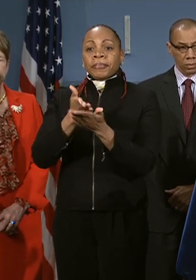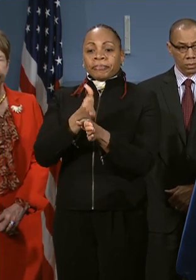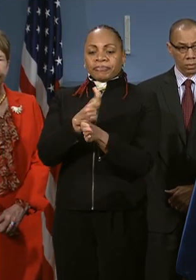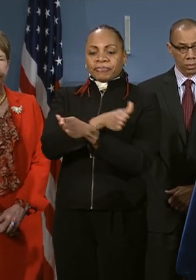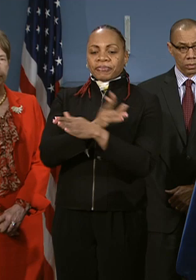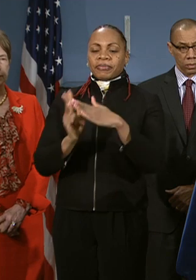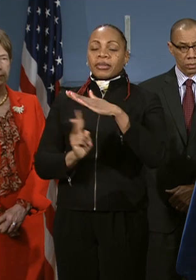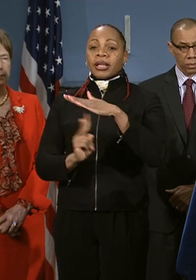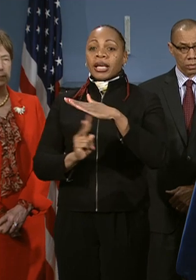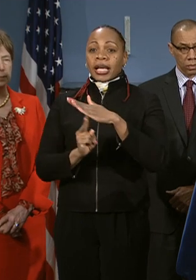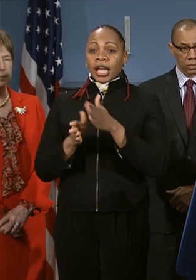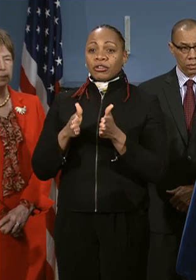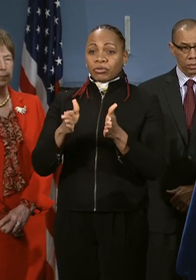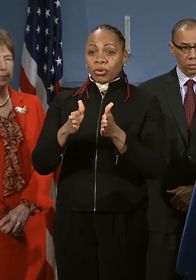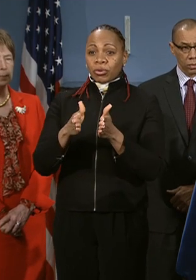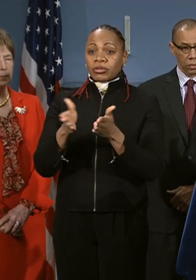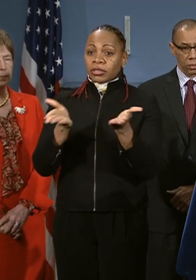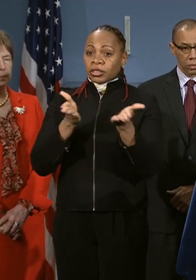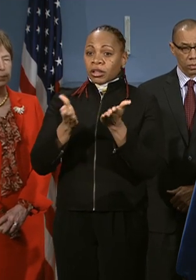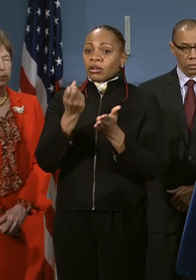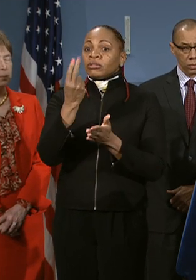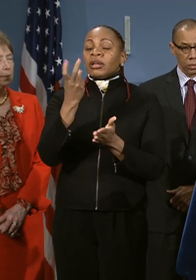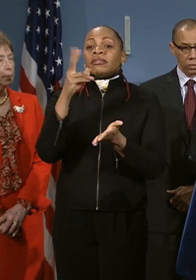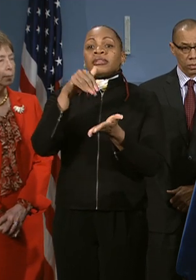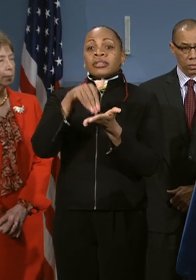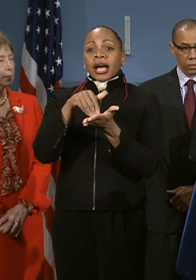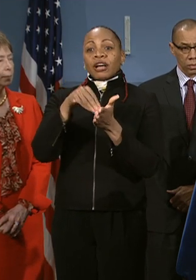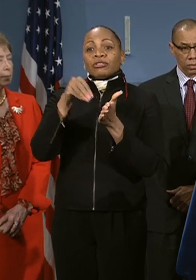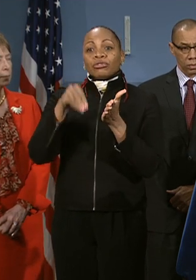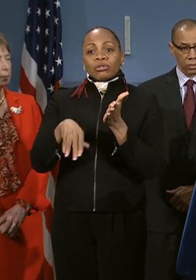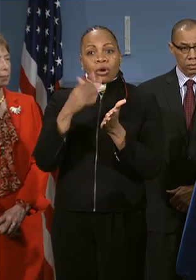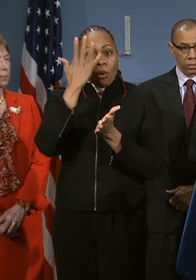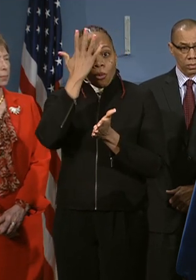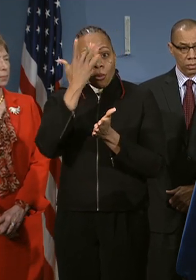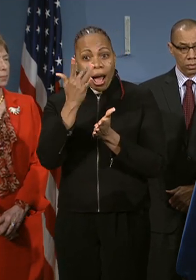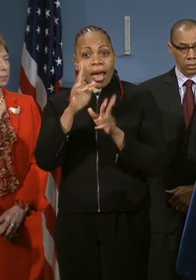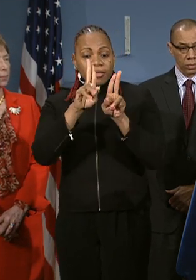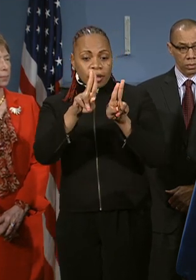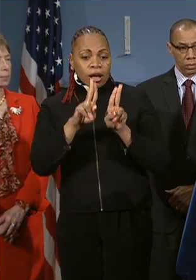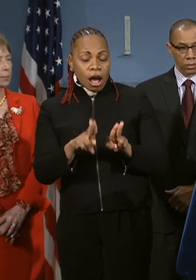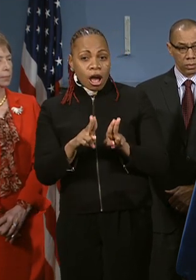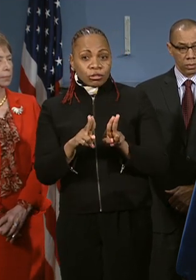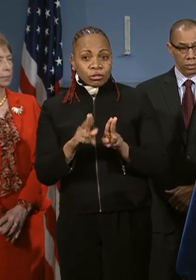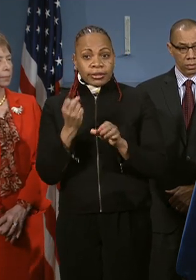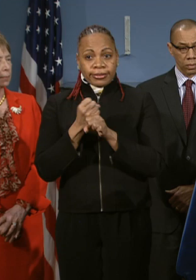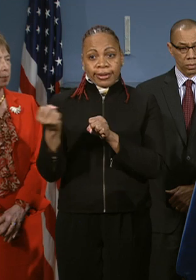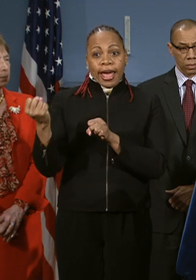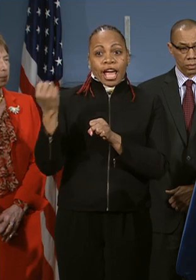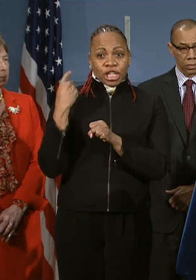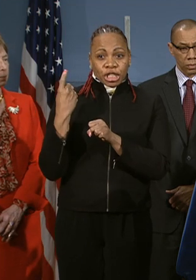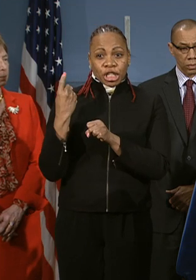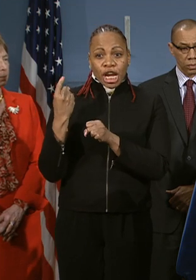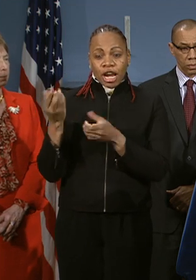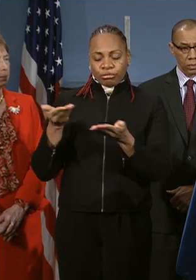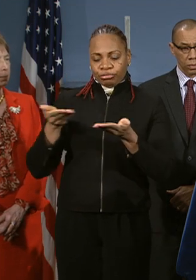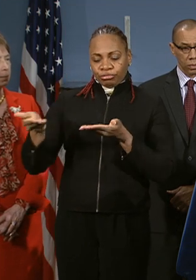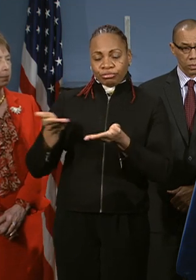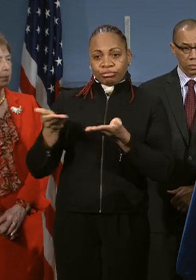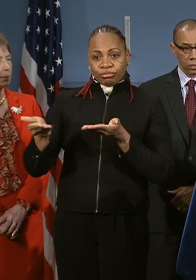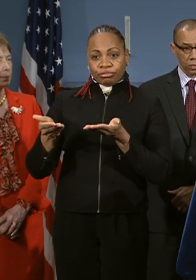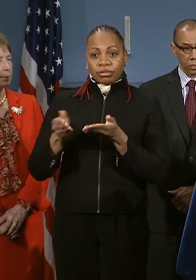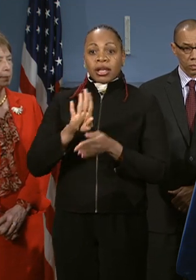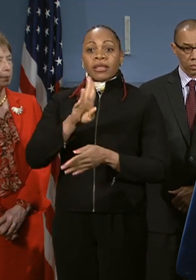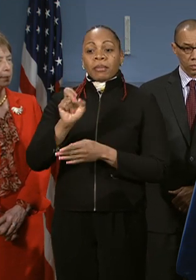12,000 students. And that's because they were covered by contracts that were renegotiated last year. And the buses that are in